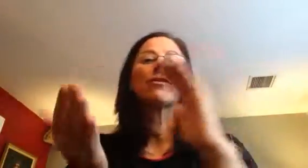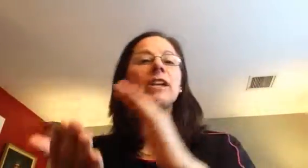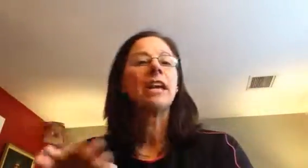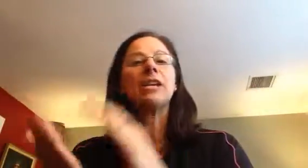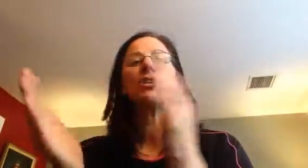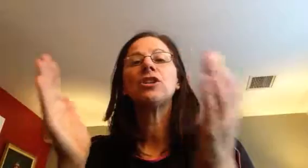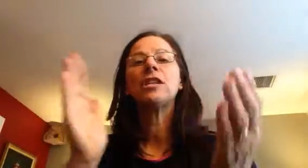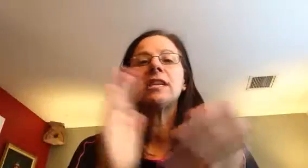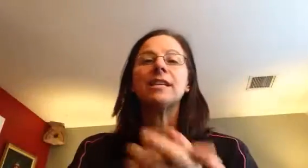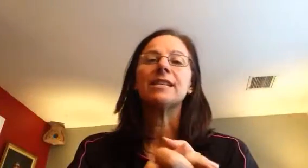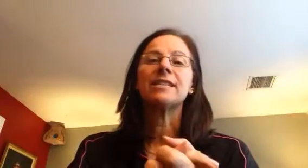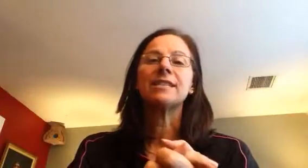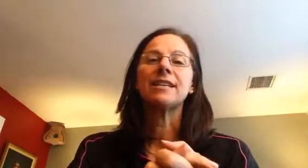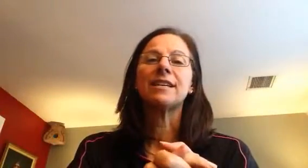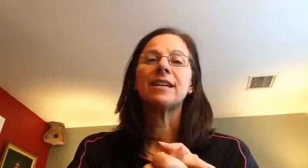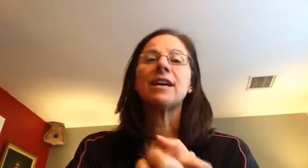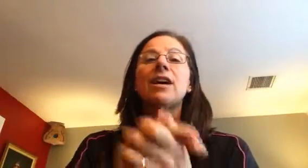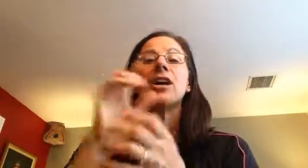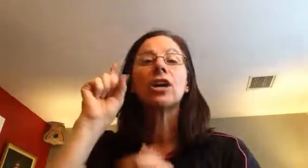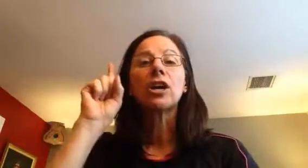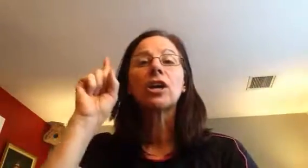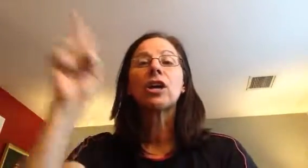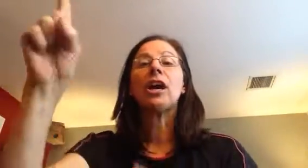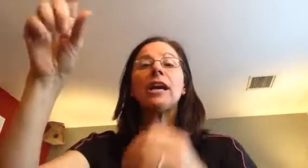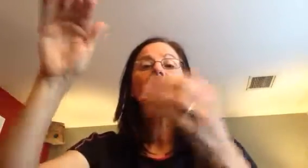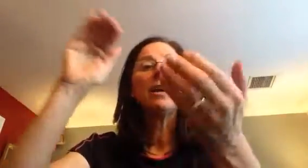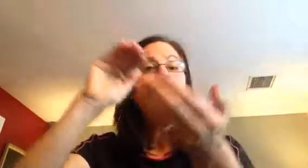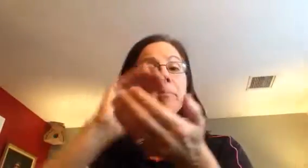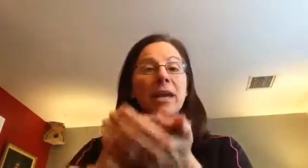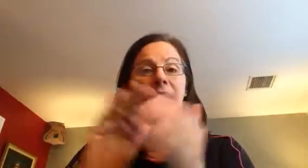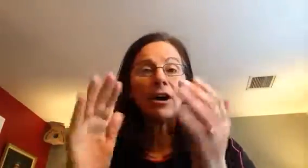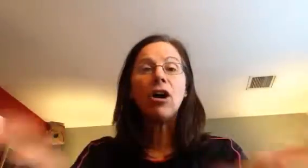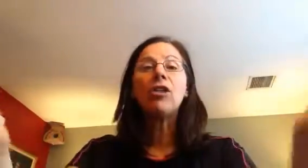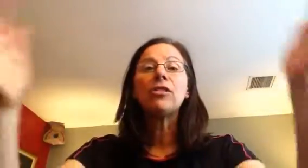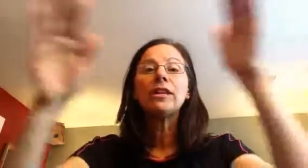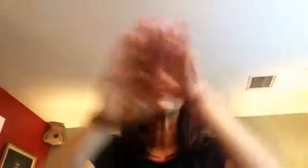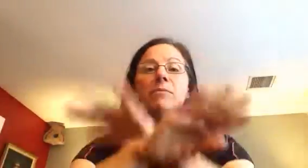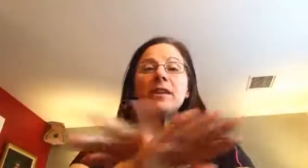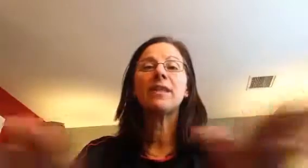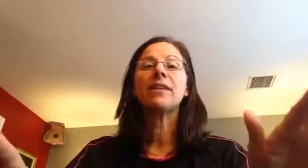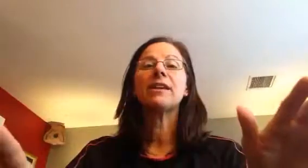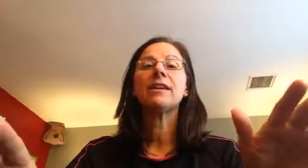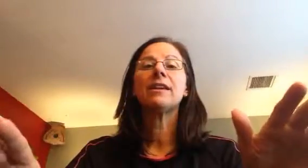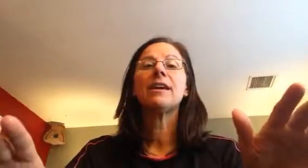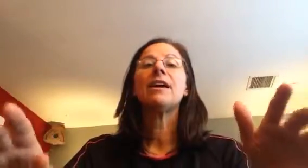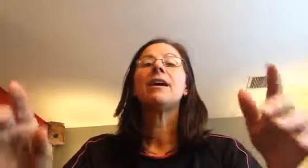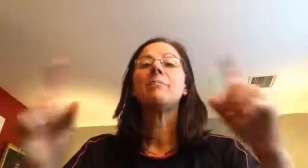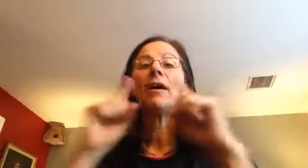creation is God making all things from nothing by